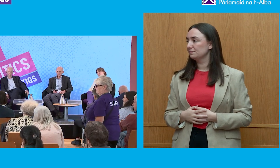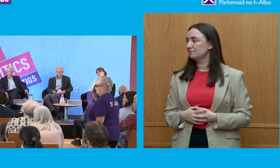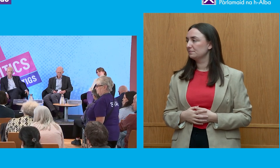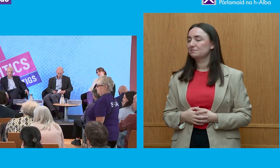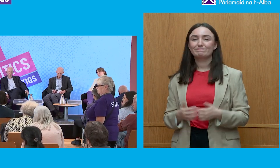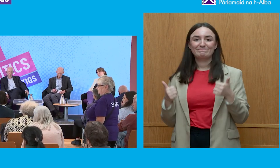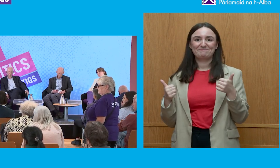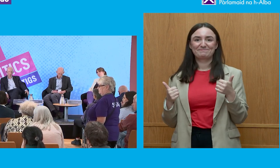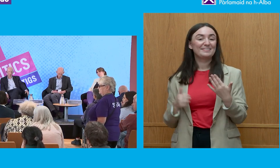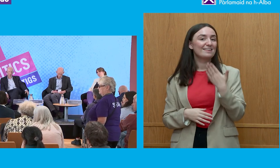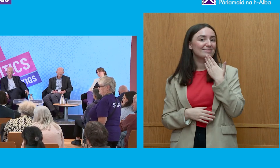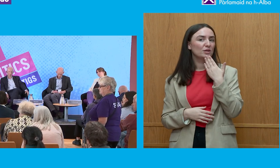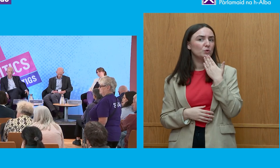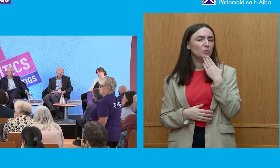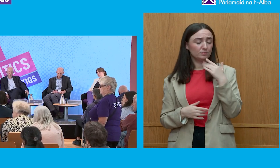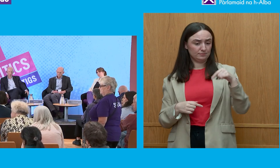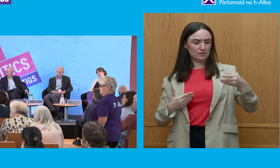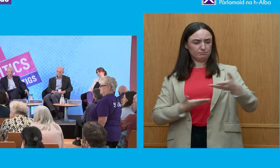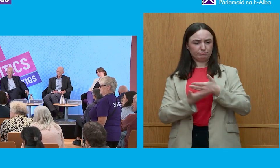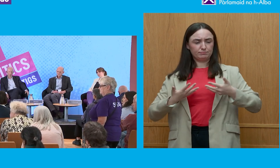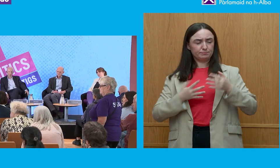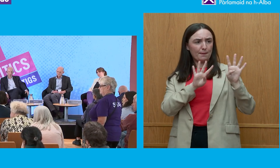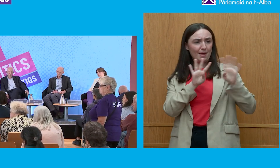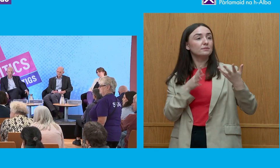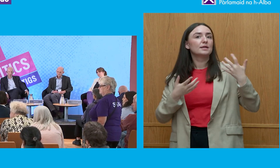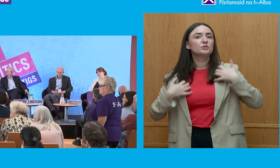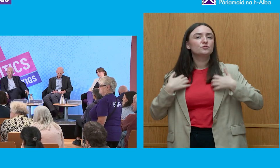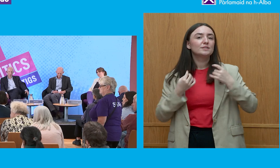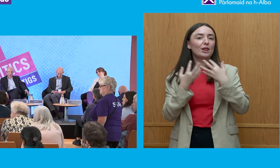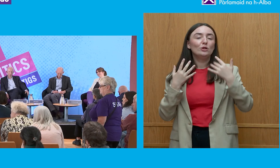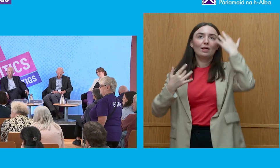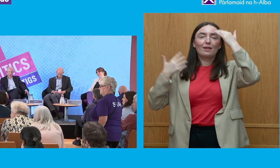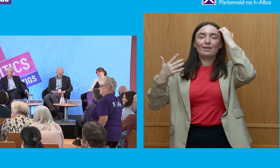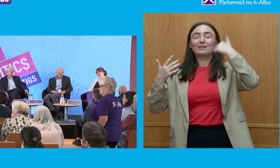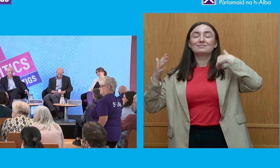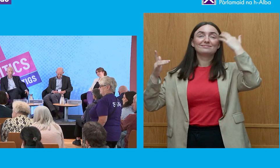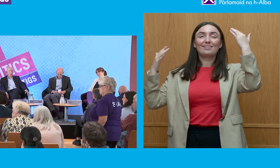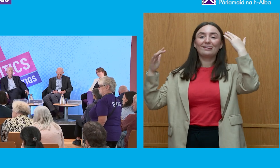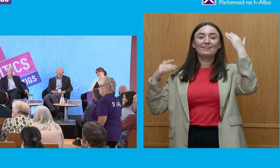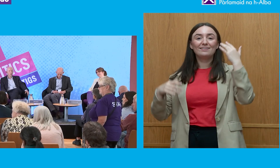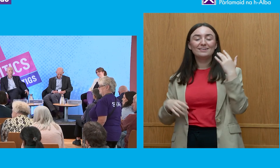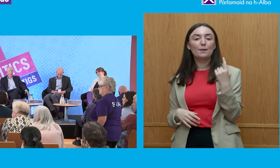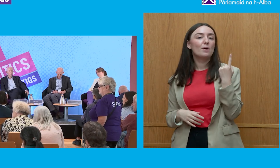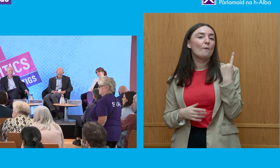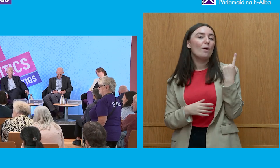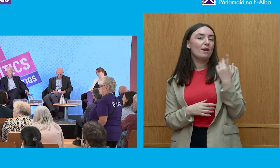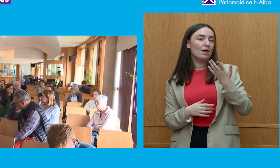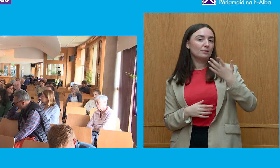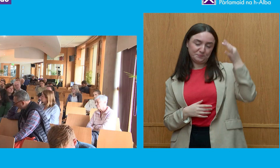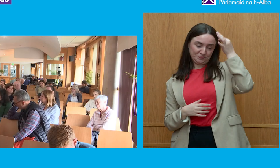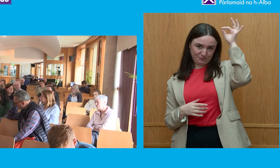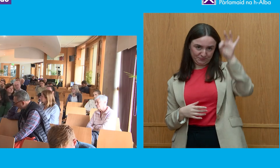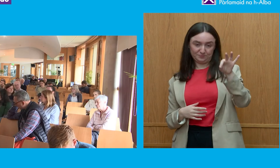thanks this has been really interesting there's very lots of thoughts in my head but one I think I've decided to pick out is